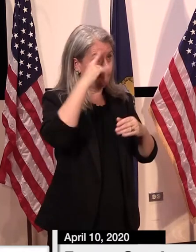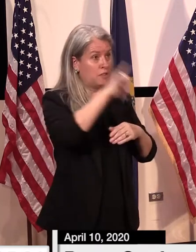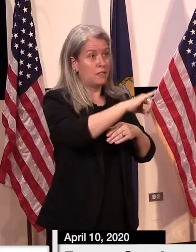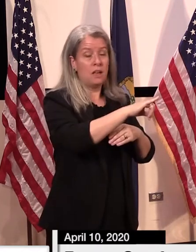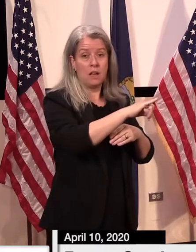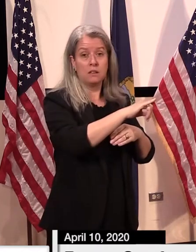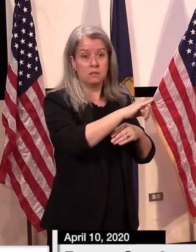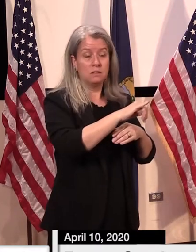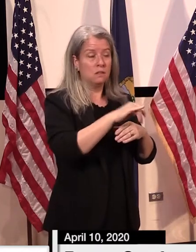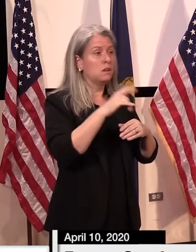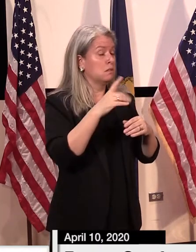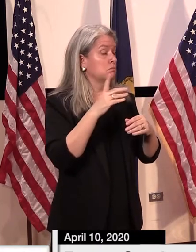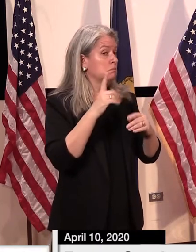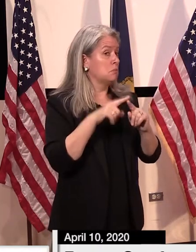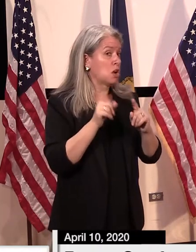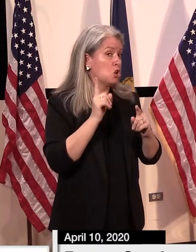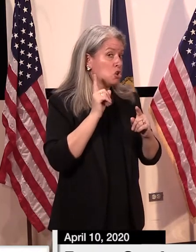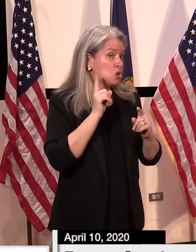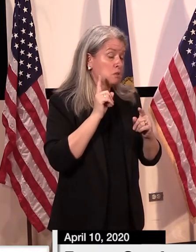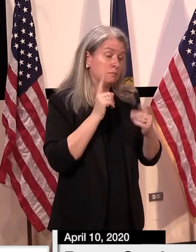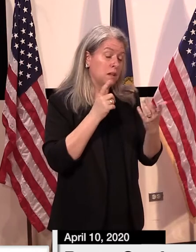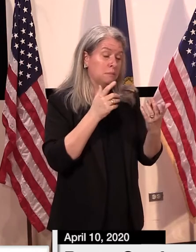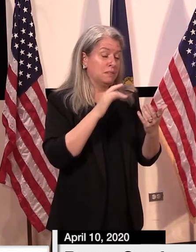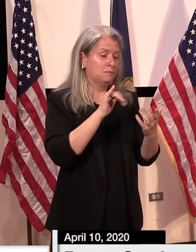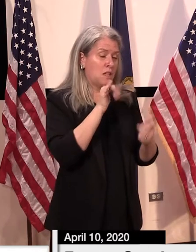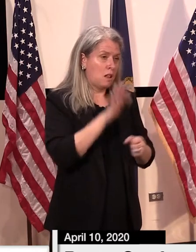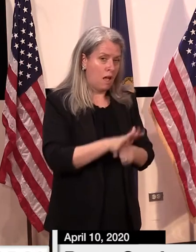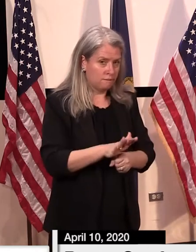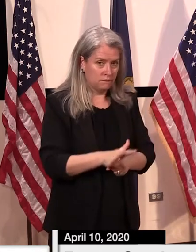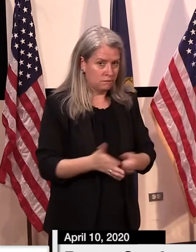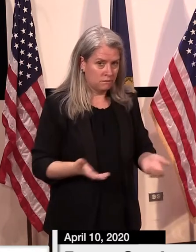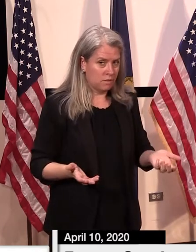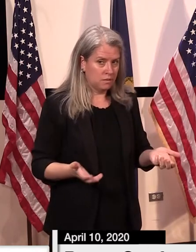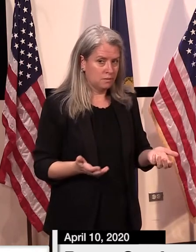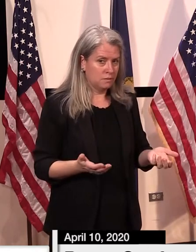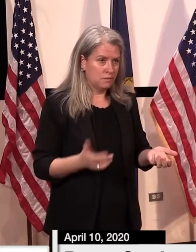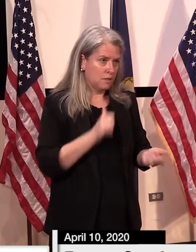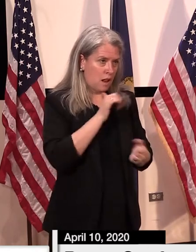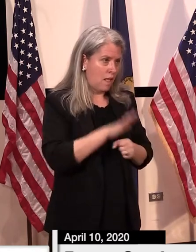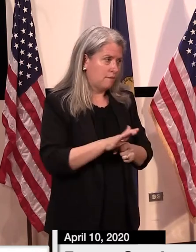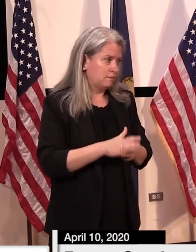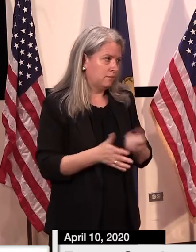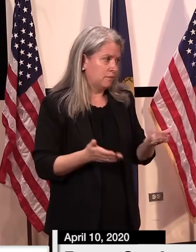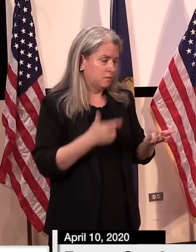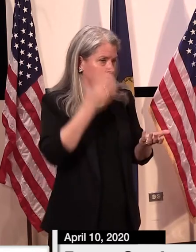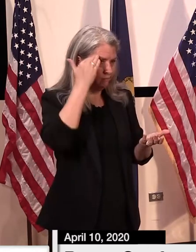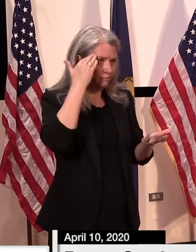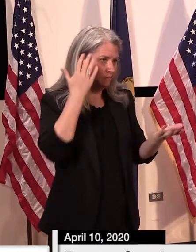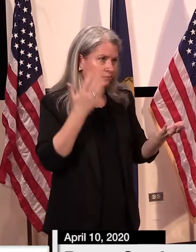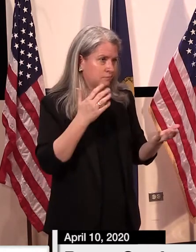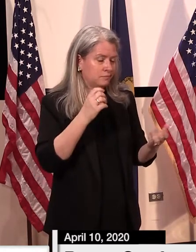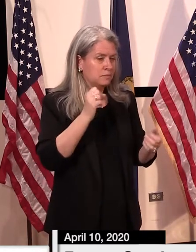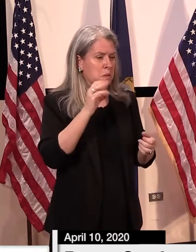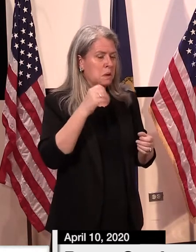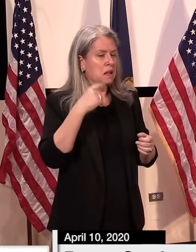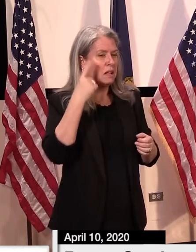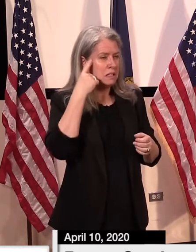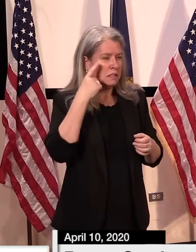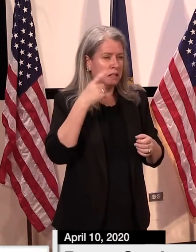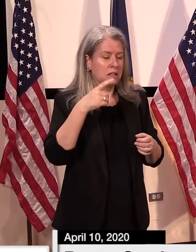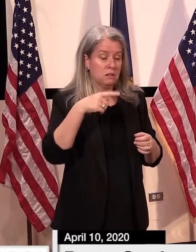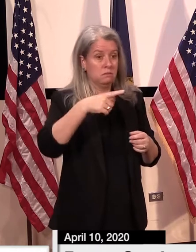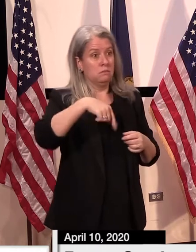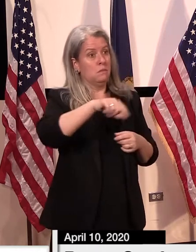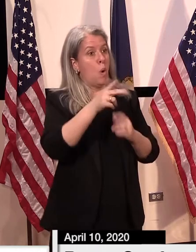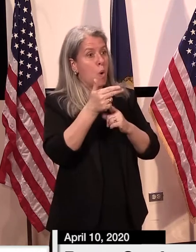initiative alone, which isn't probably going to be enough. And I, I would think some of these entities would be able to take advantage